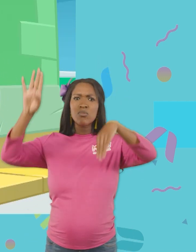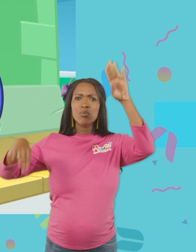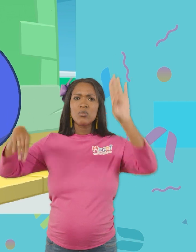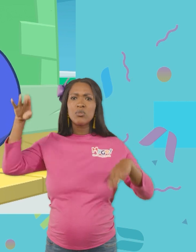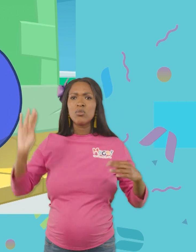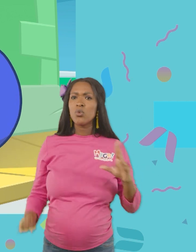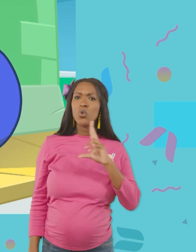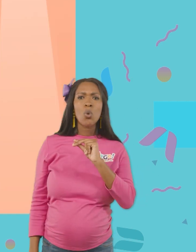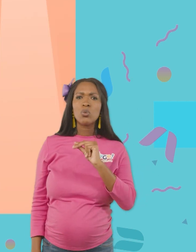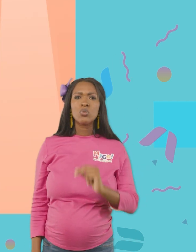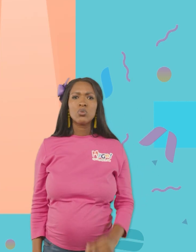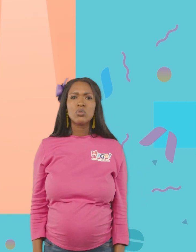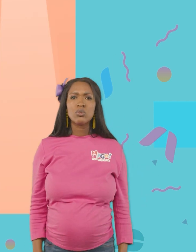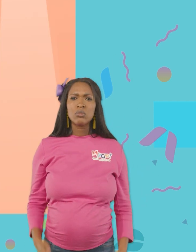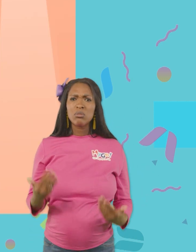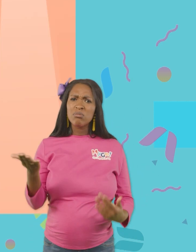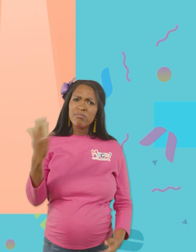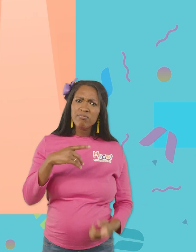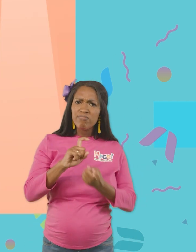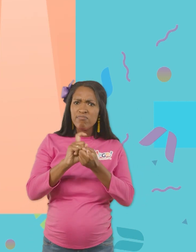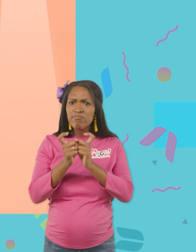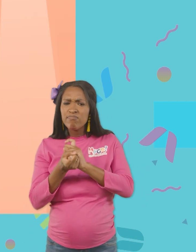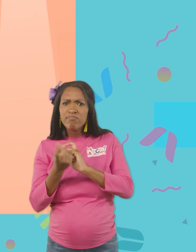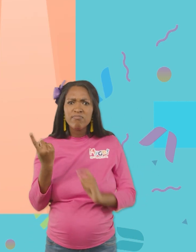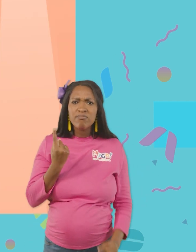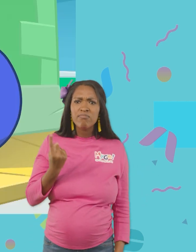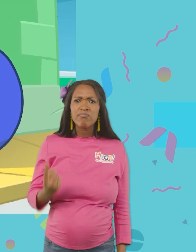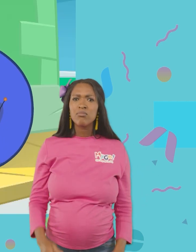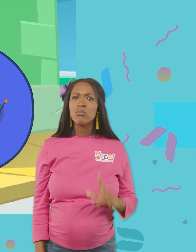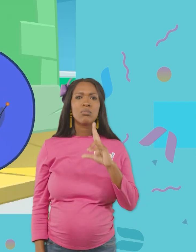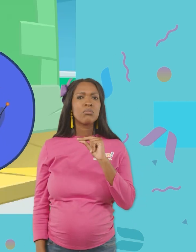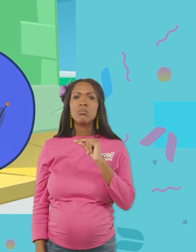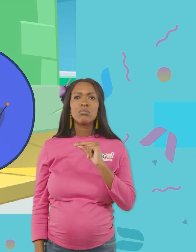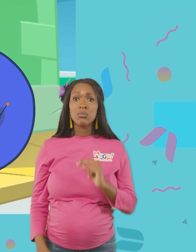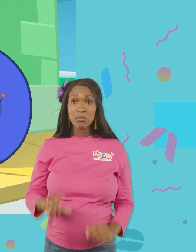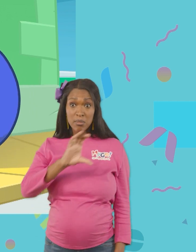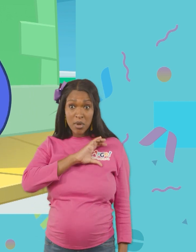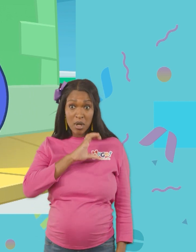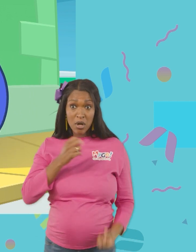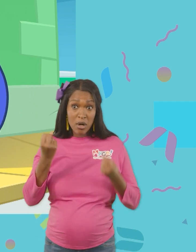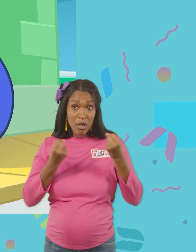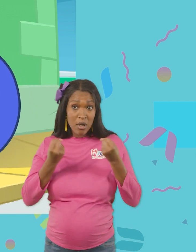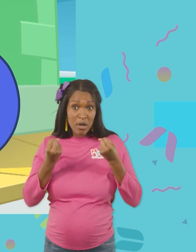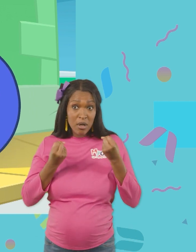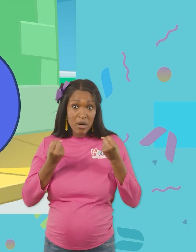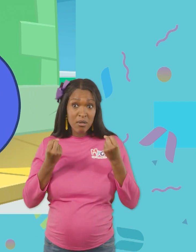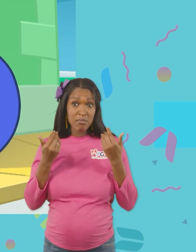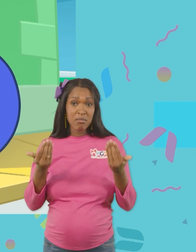No. Give me that. Morph into... A police car. No. A fire